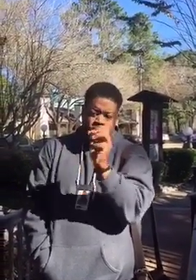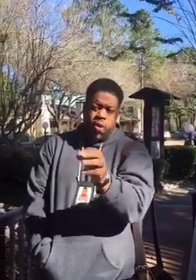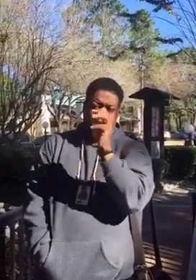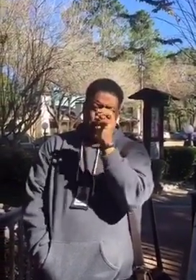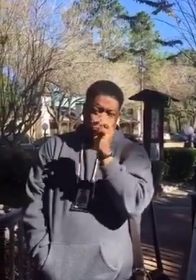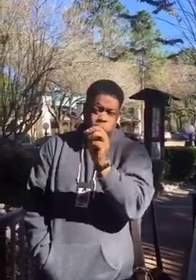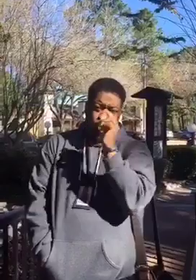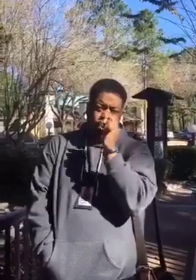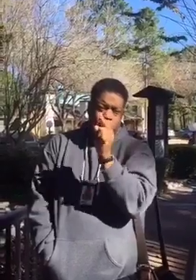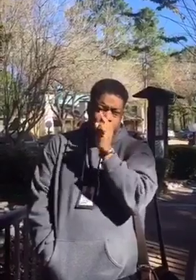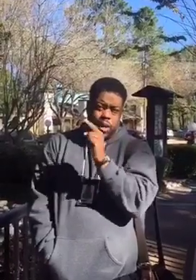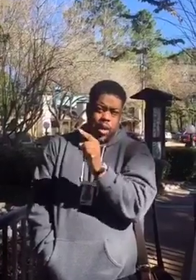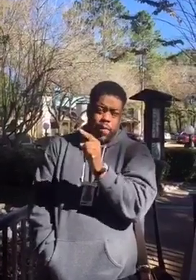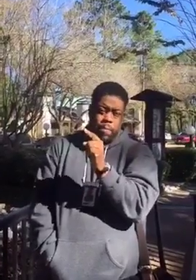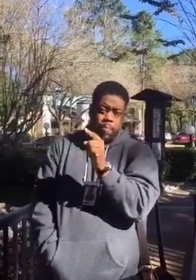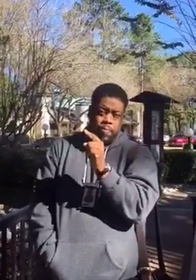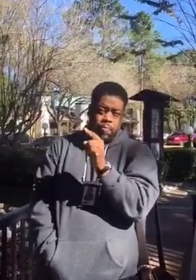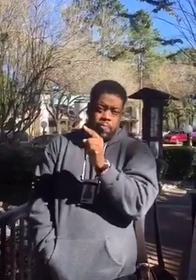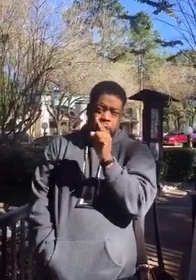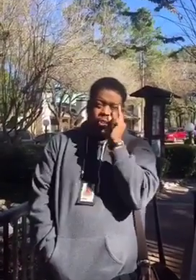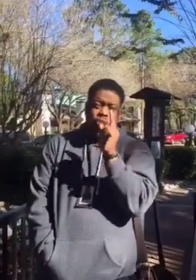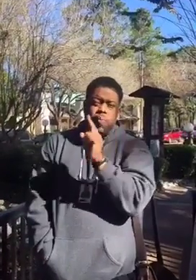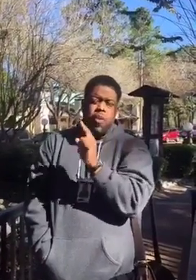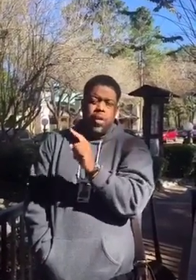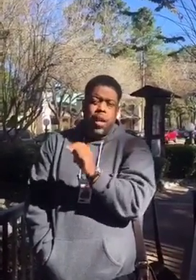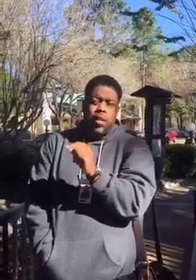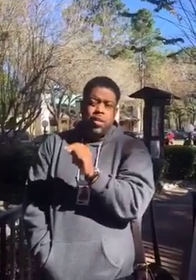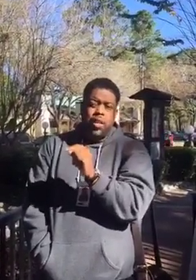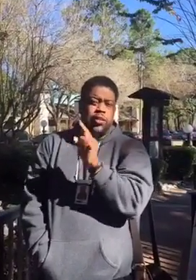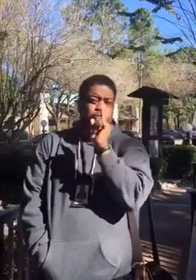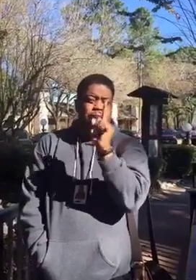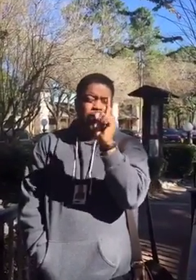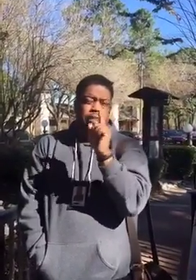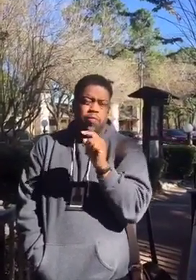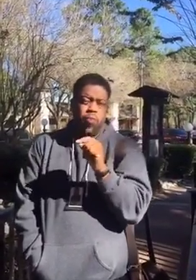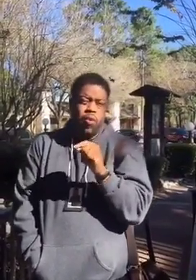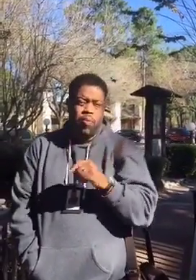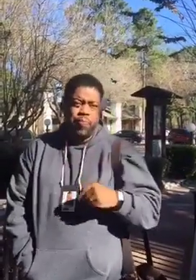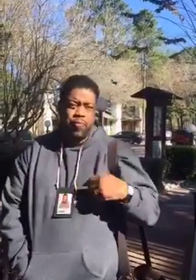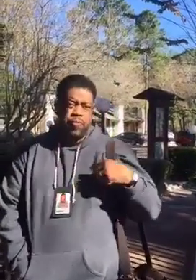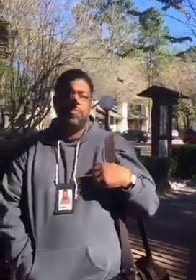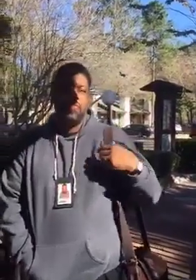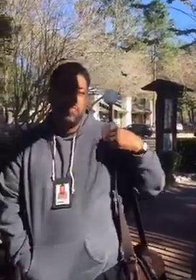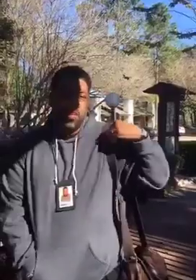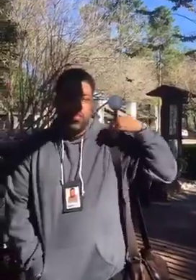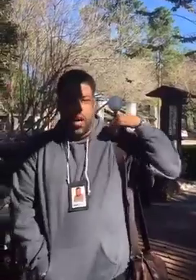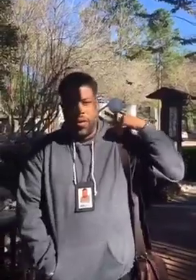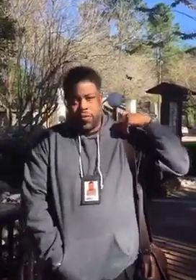working your small beginning, because your small beginning is the richness of the world. Peace, guys.